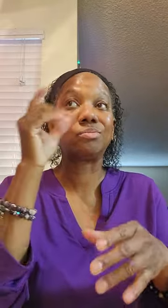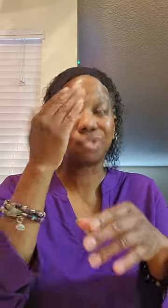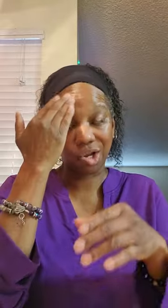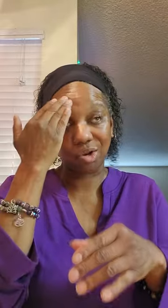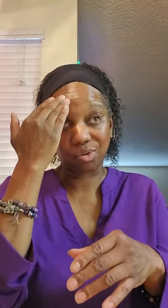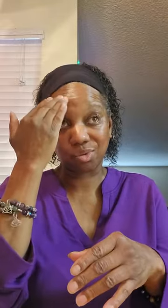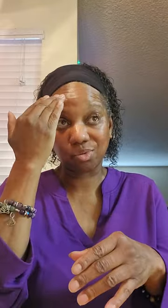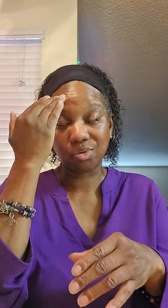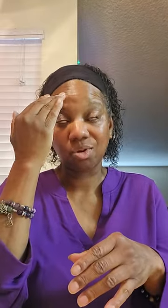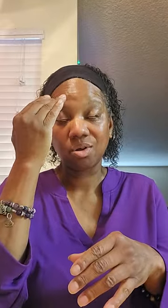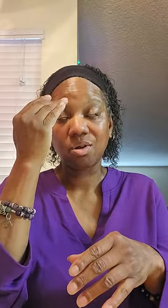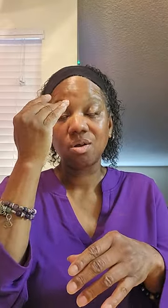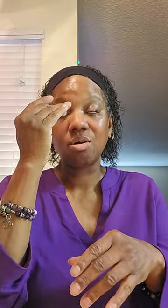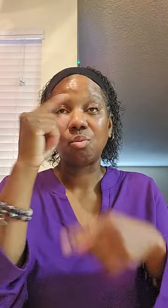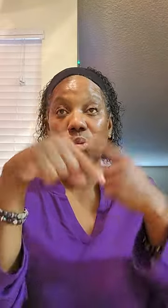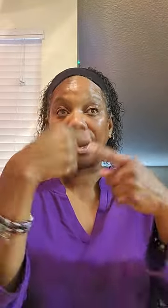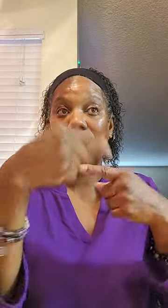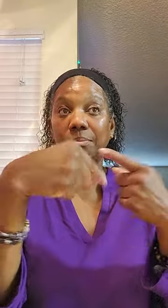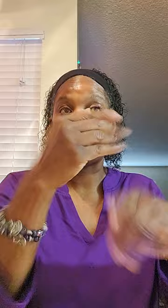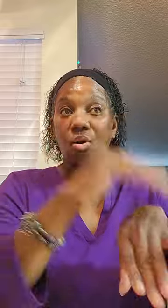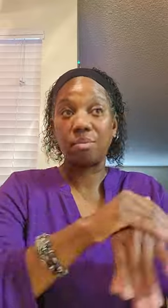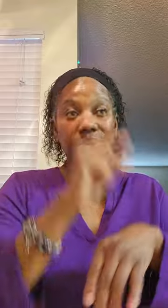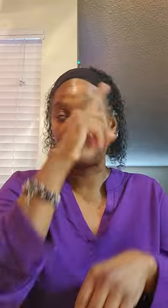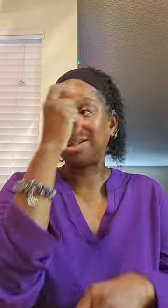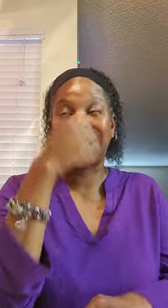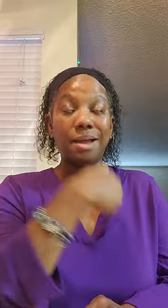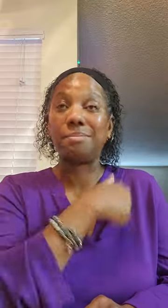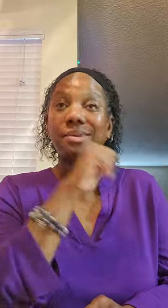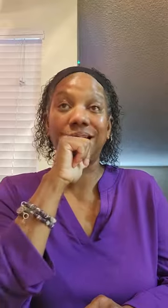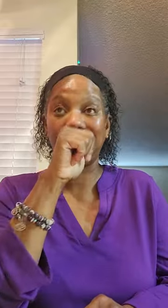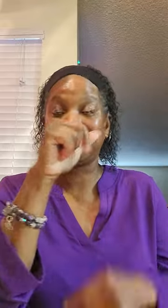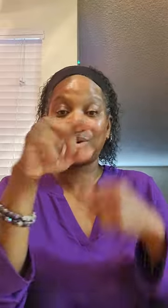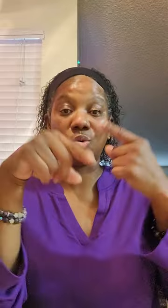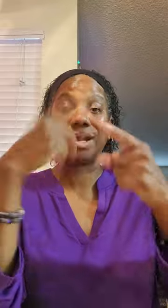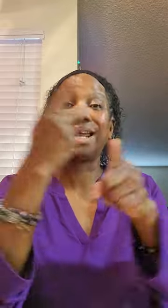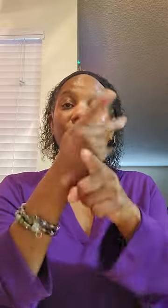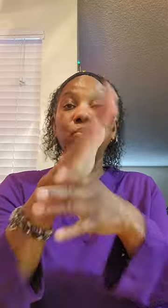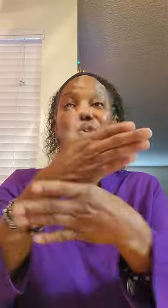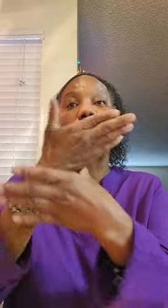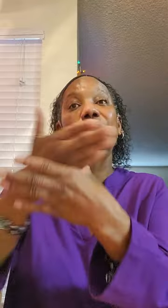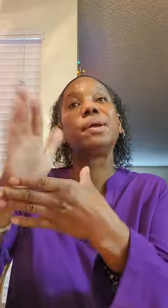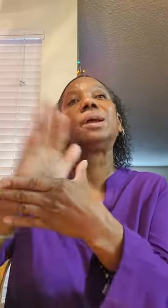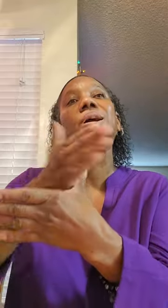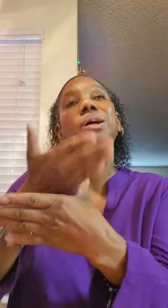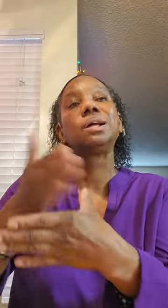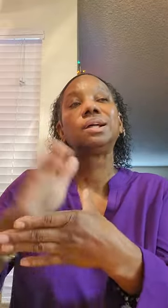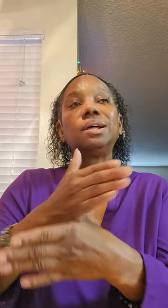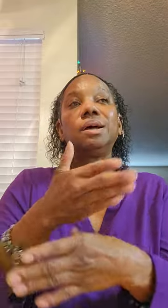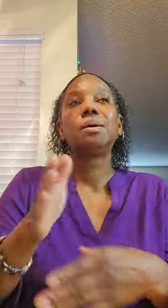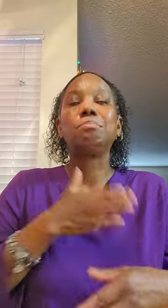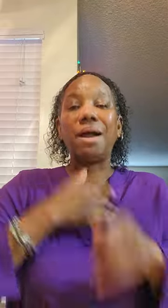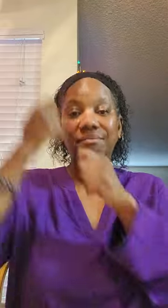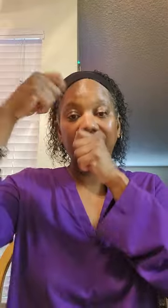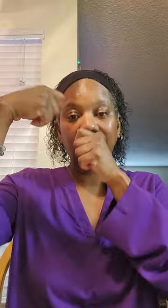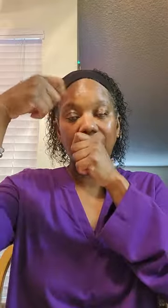know when I'm on. Because I'm not going to keep sharing my videos.